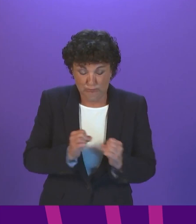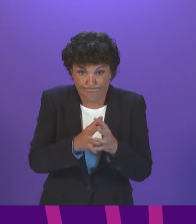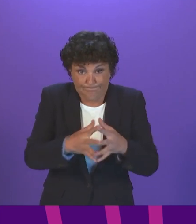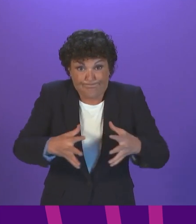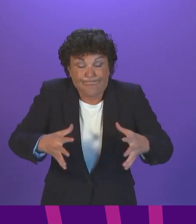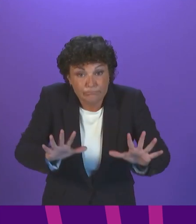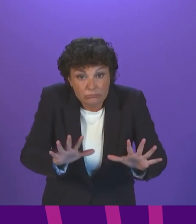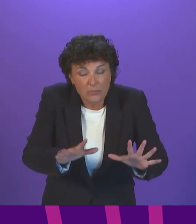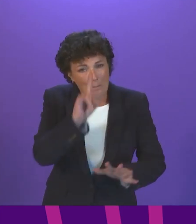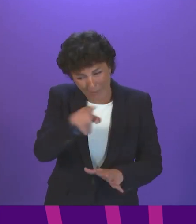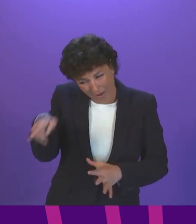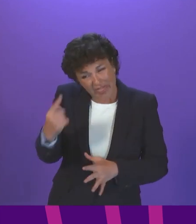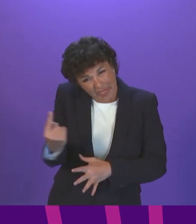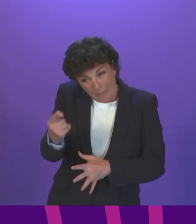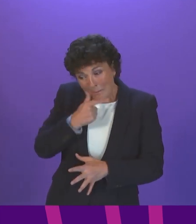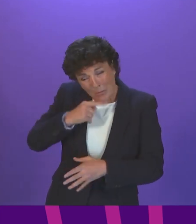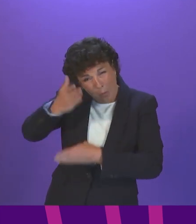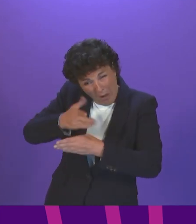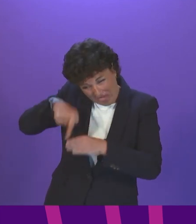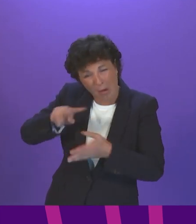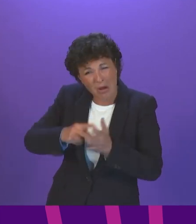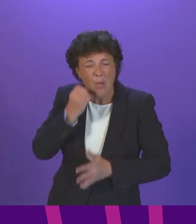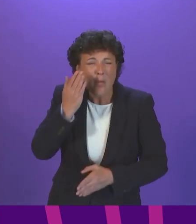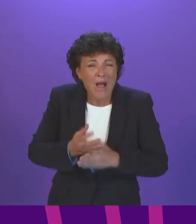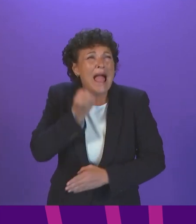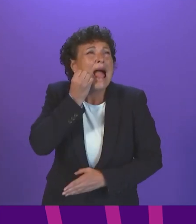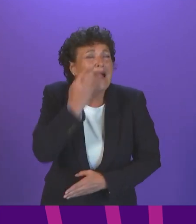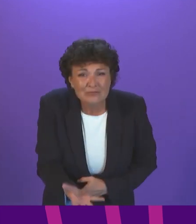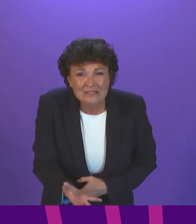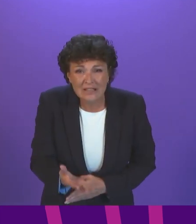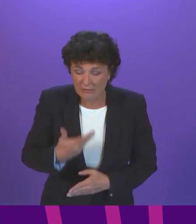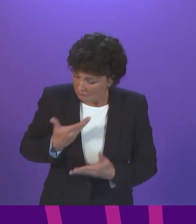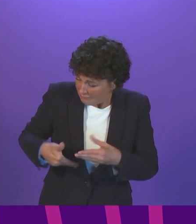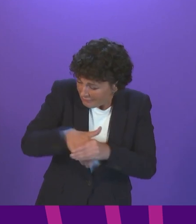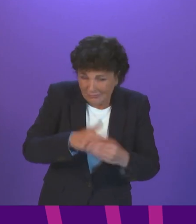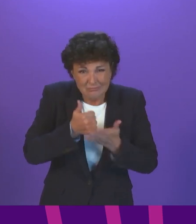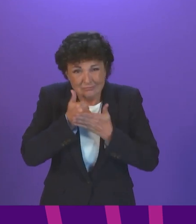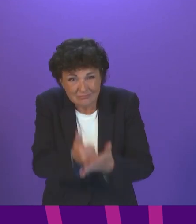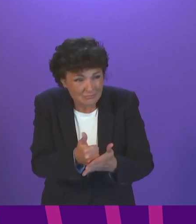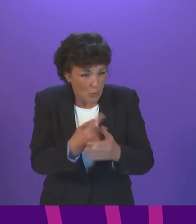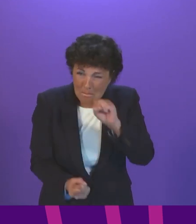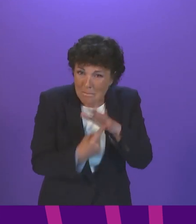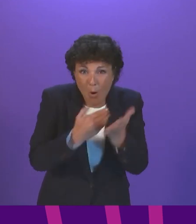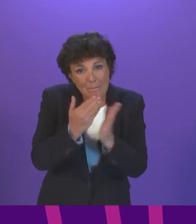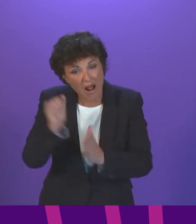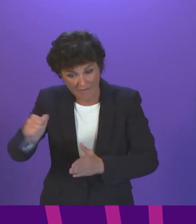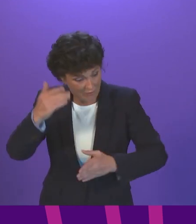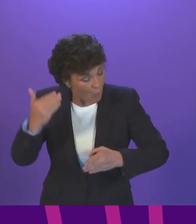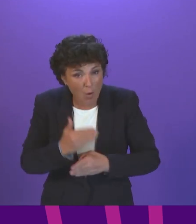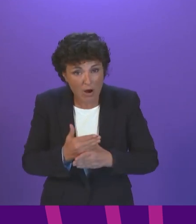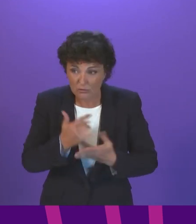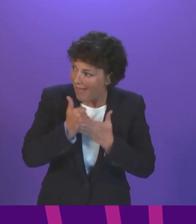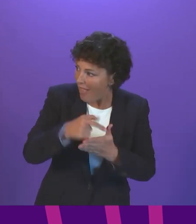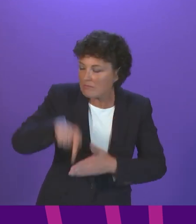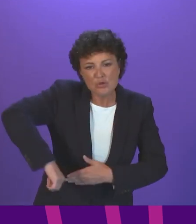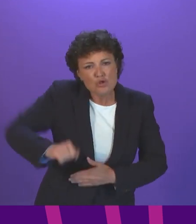organisation that is working hard every single day and is playing a valuable and a vital part in helping to get this country through. And I think it is